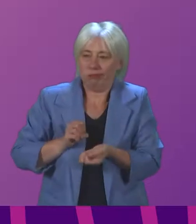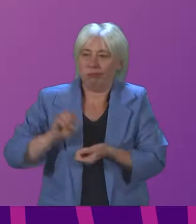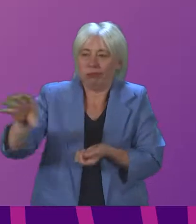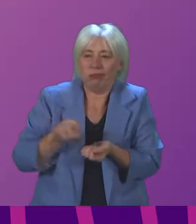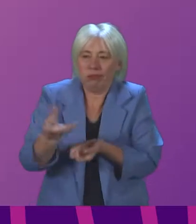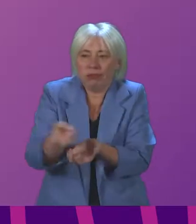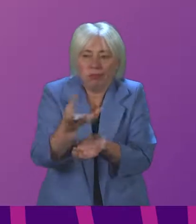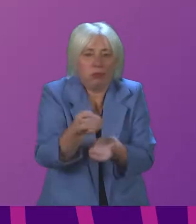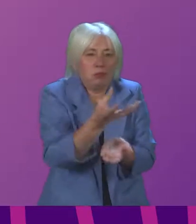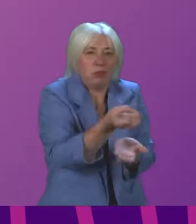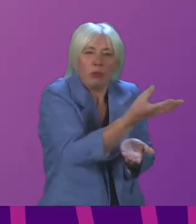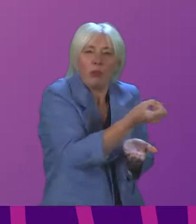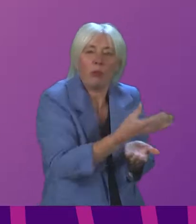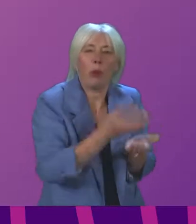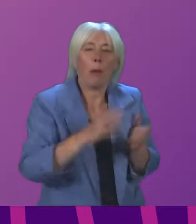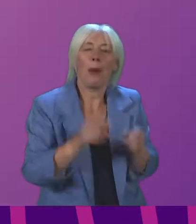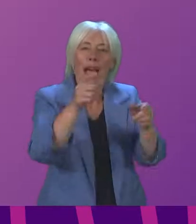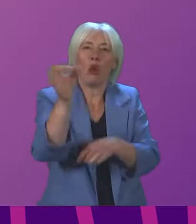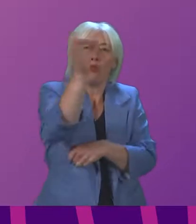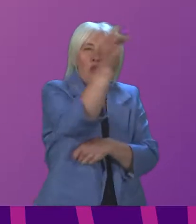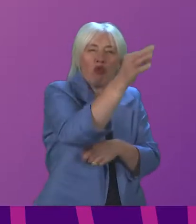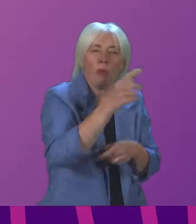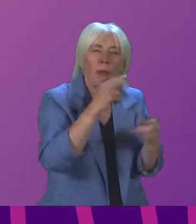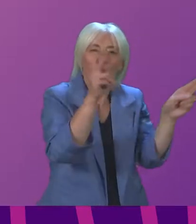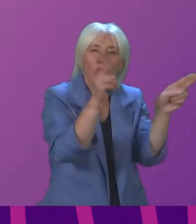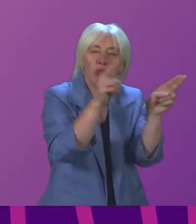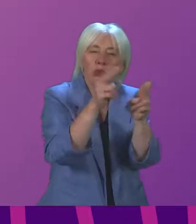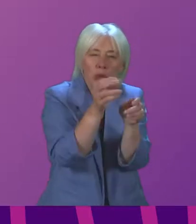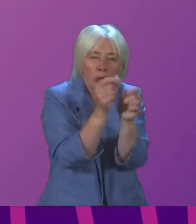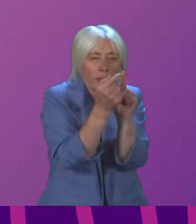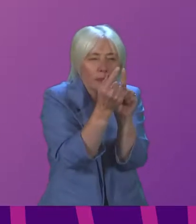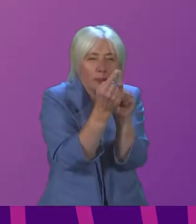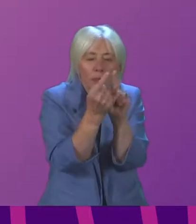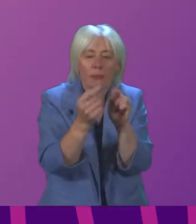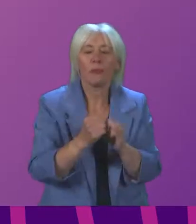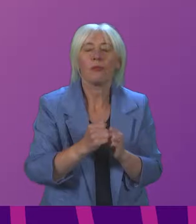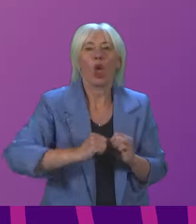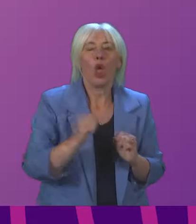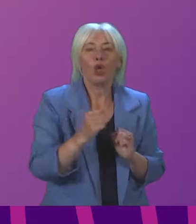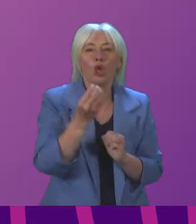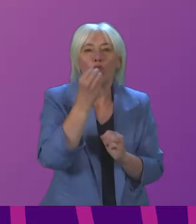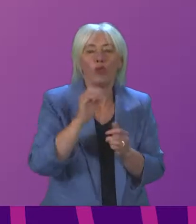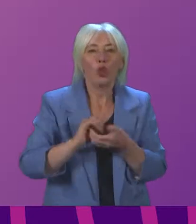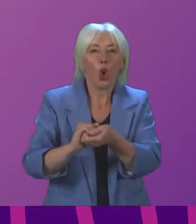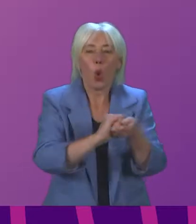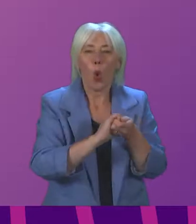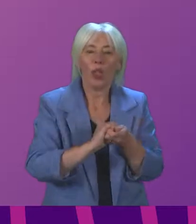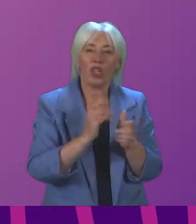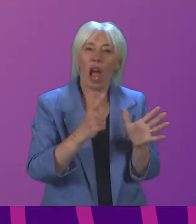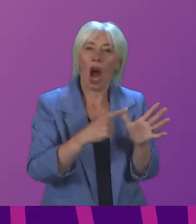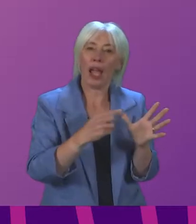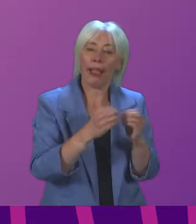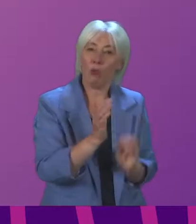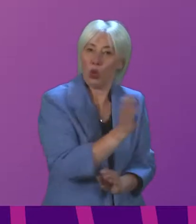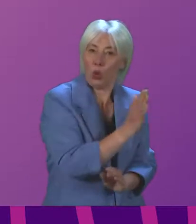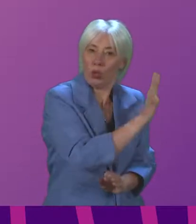chains are often the shorter ones within communities. Professor Brennan, the chair of the Scottish Food Coalition, added that Argylan Butte, which has shown